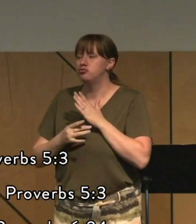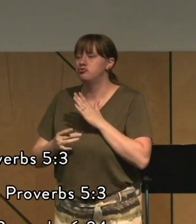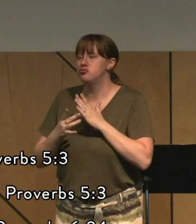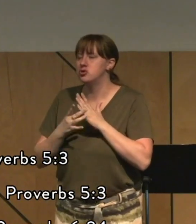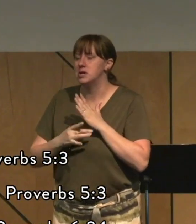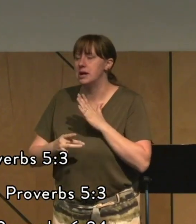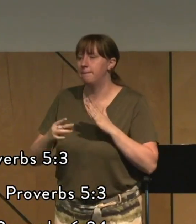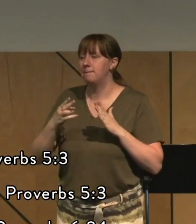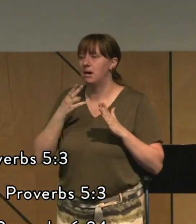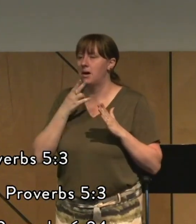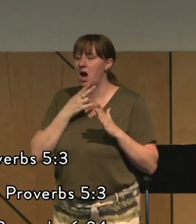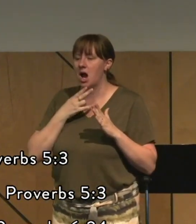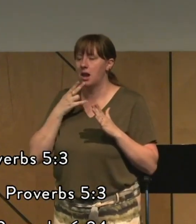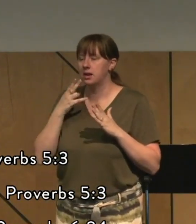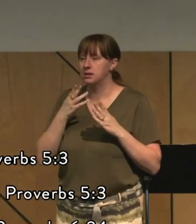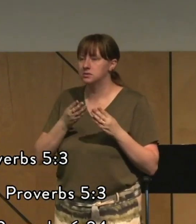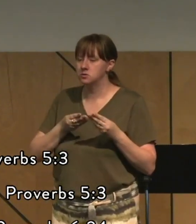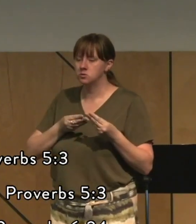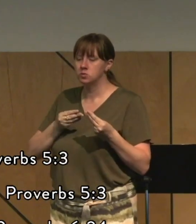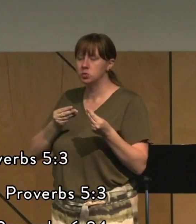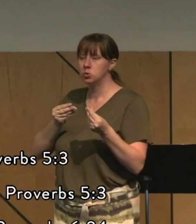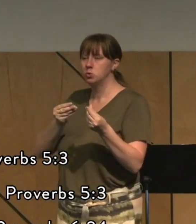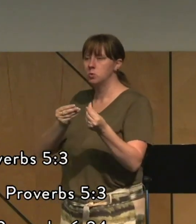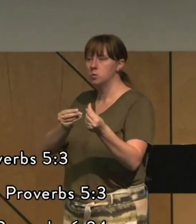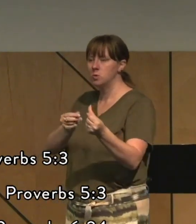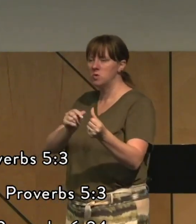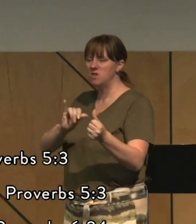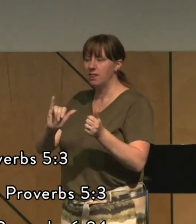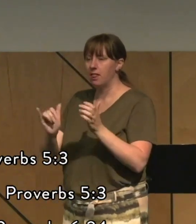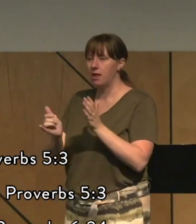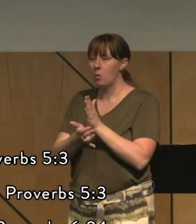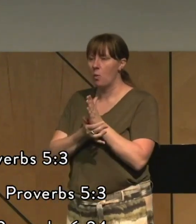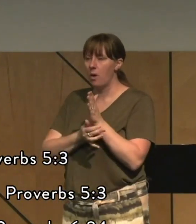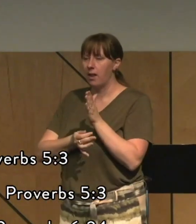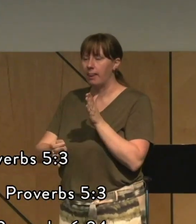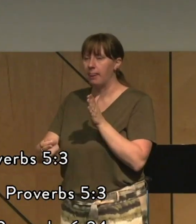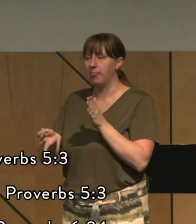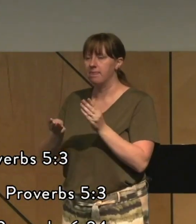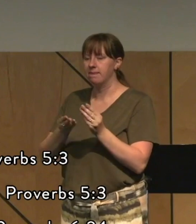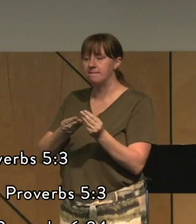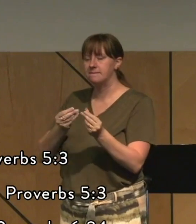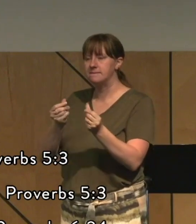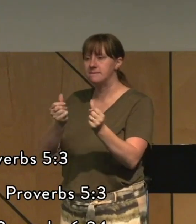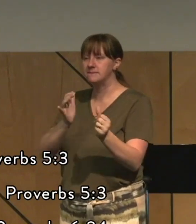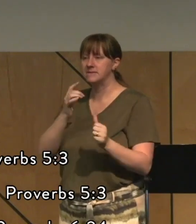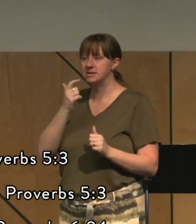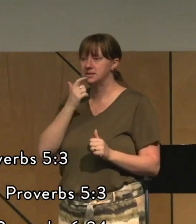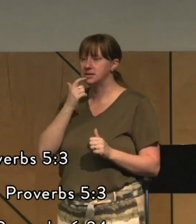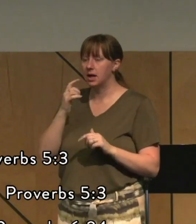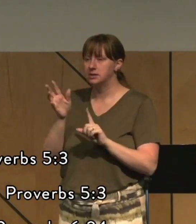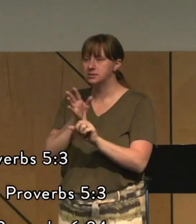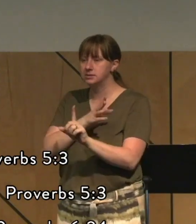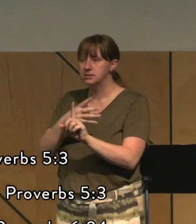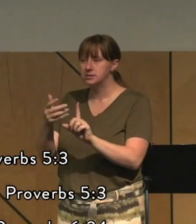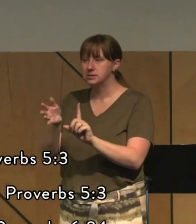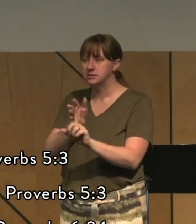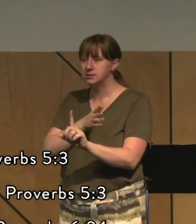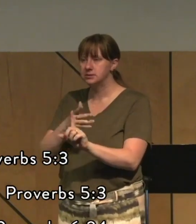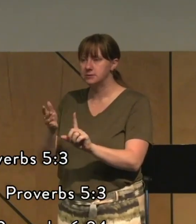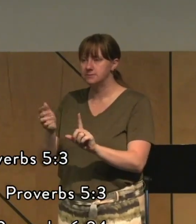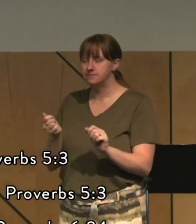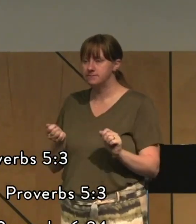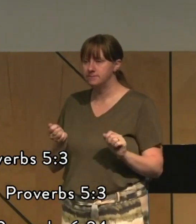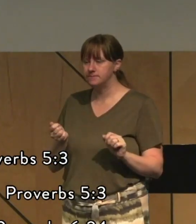Smoother than oil. A smooth tongue. They are seductive. She